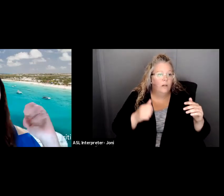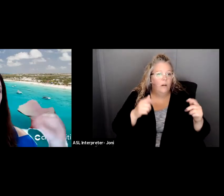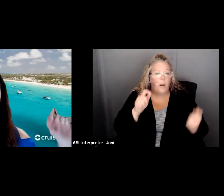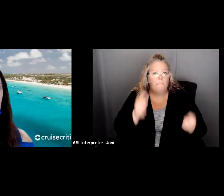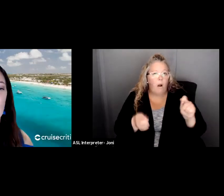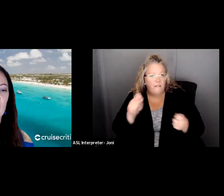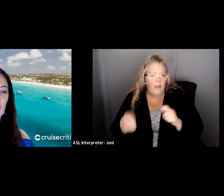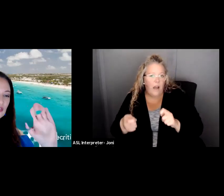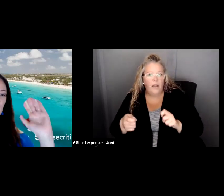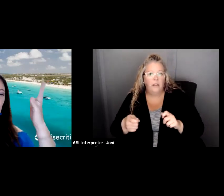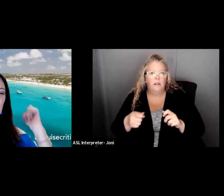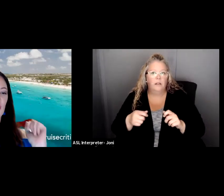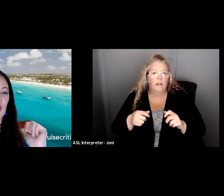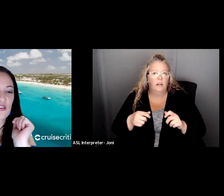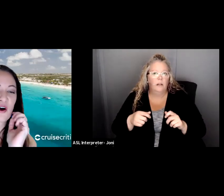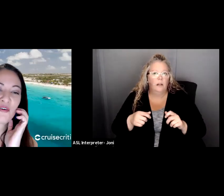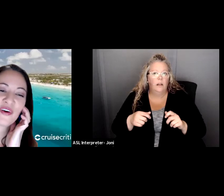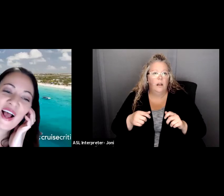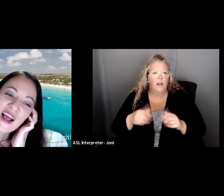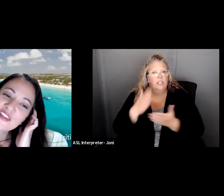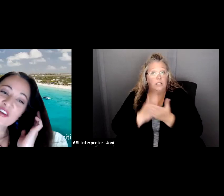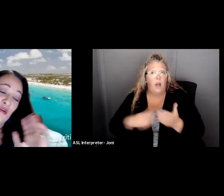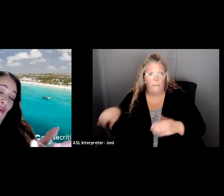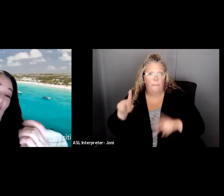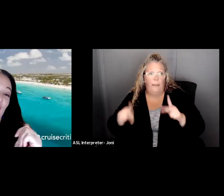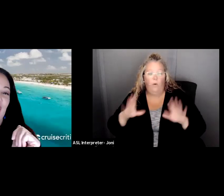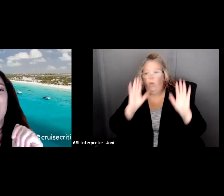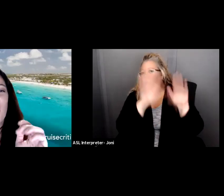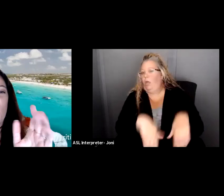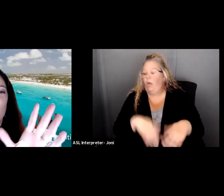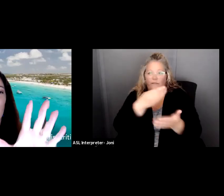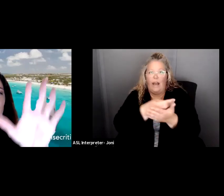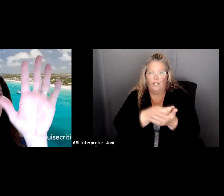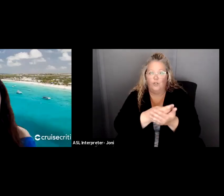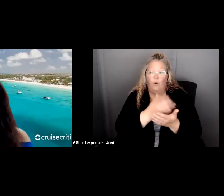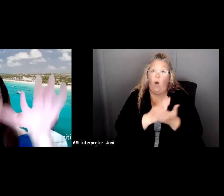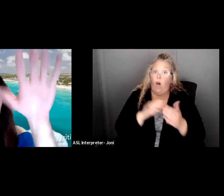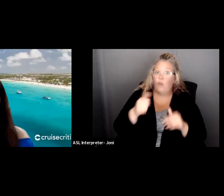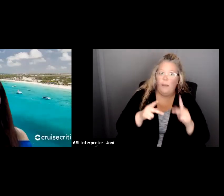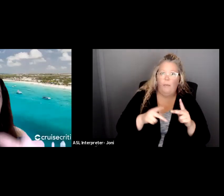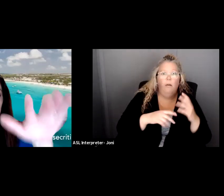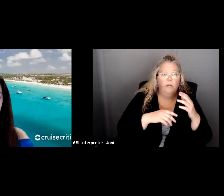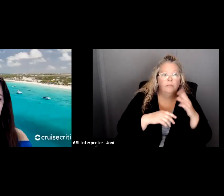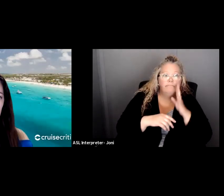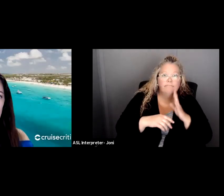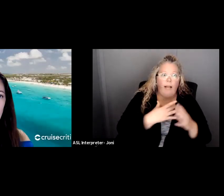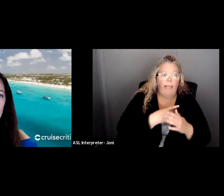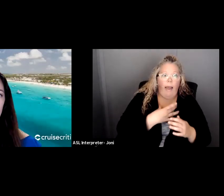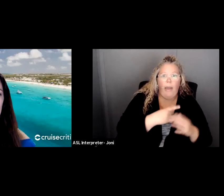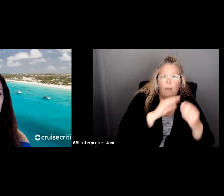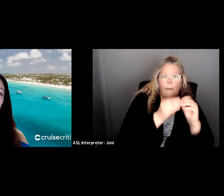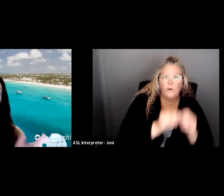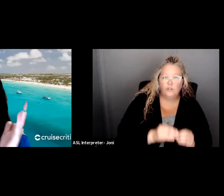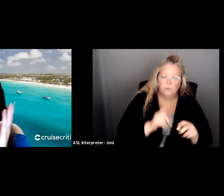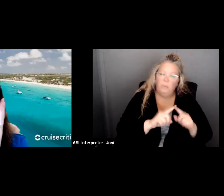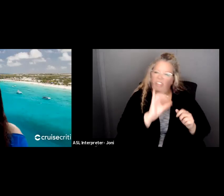Some people are sleeping by now because it's financial. And so, and some people are loving this, but those are the kinds of categories that we're seeing on the